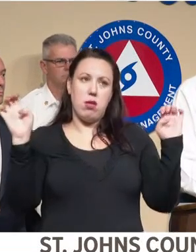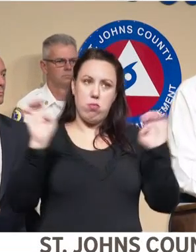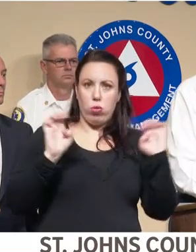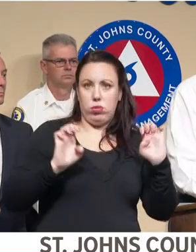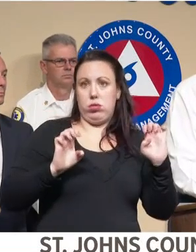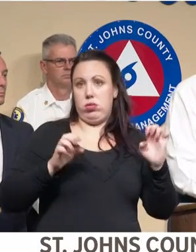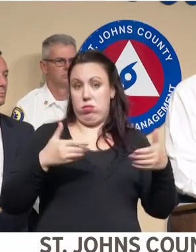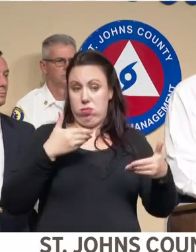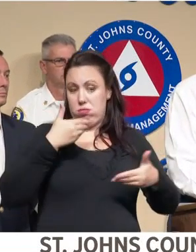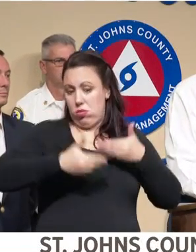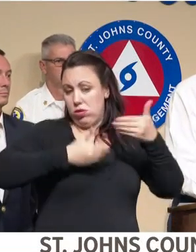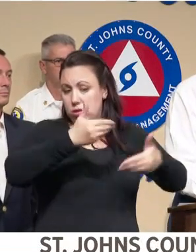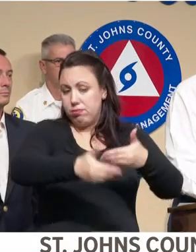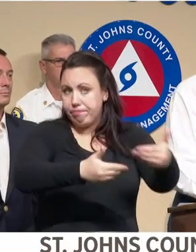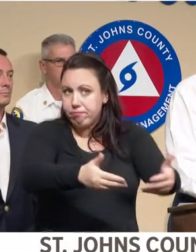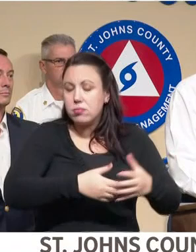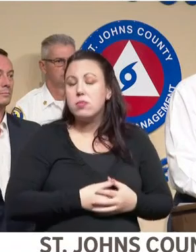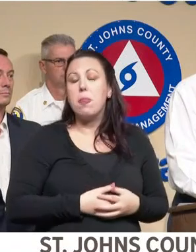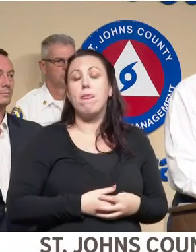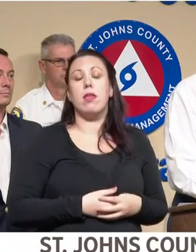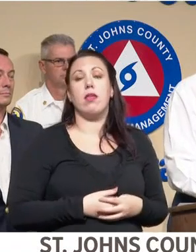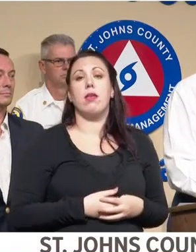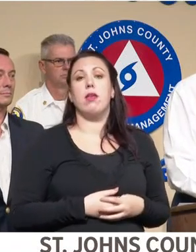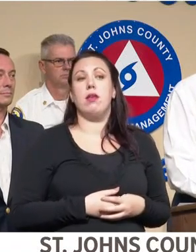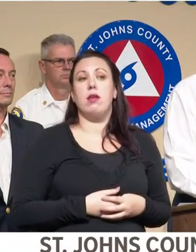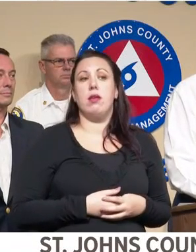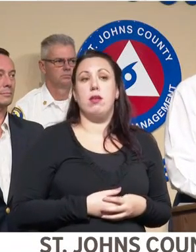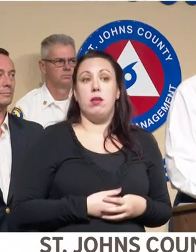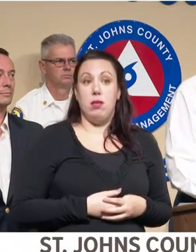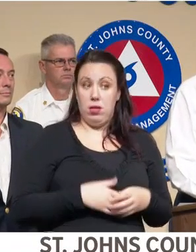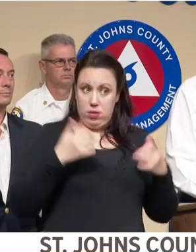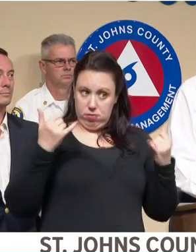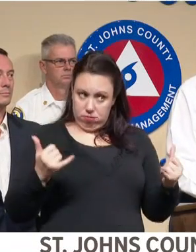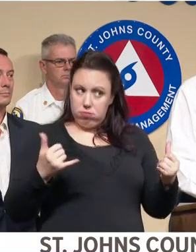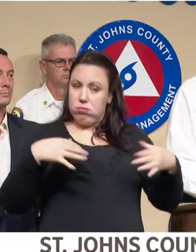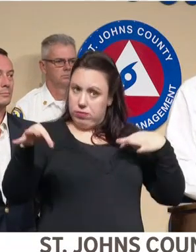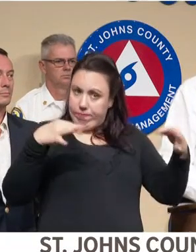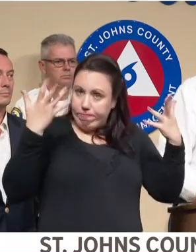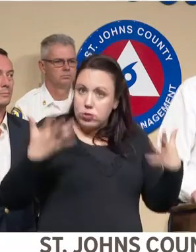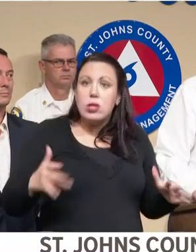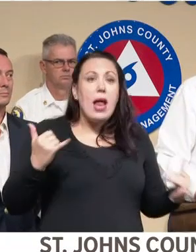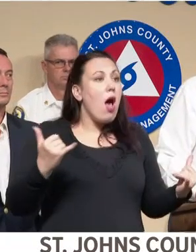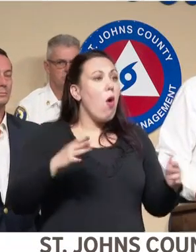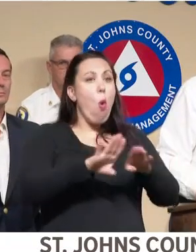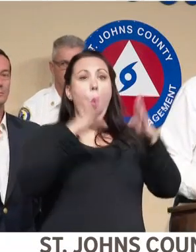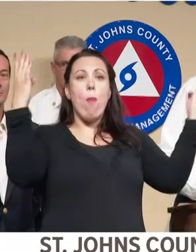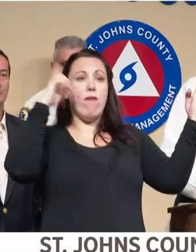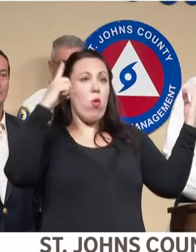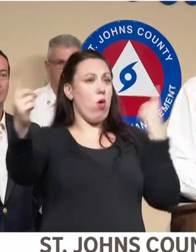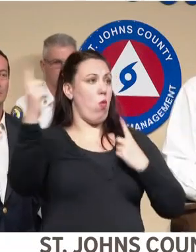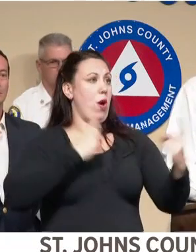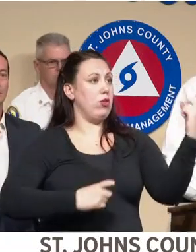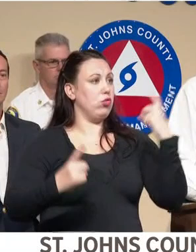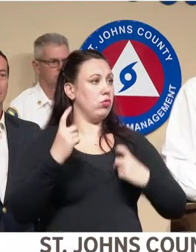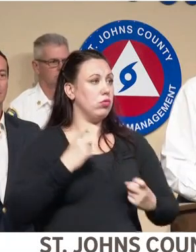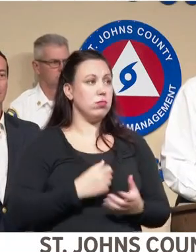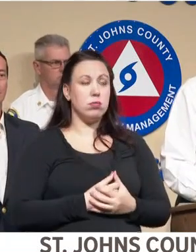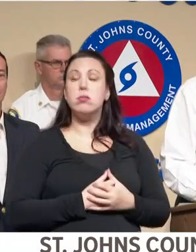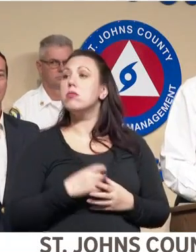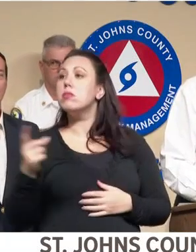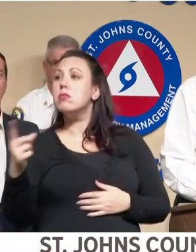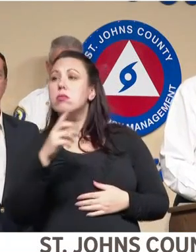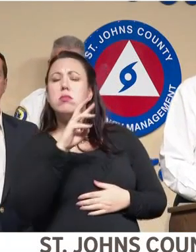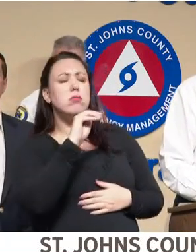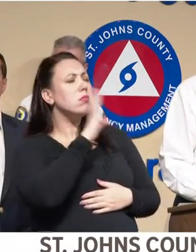as we proceed into the evening. So with that all having been said, we'll be happy to take any questions that you may have.